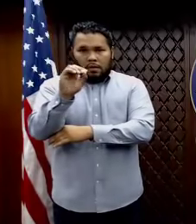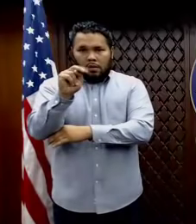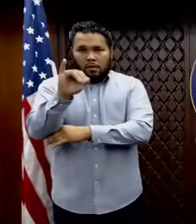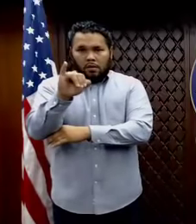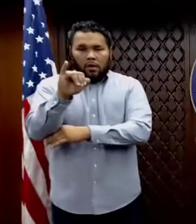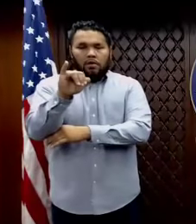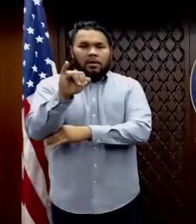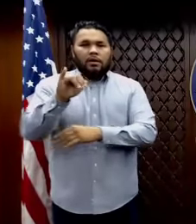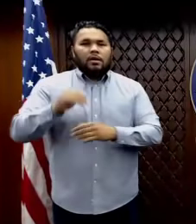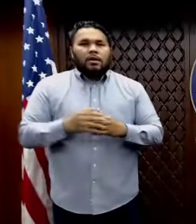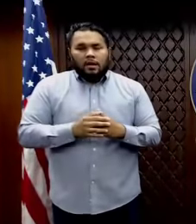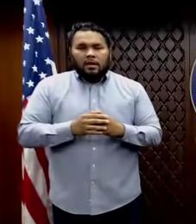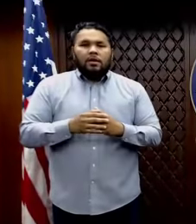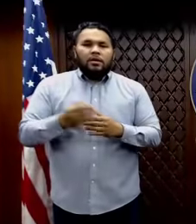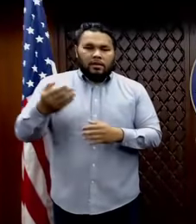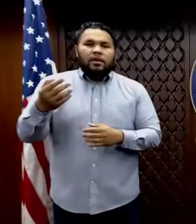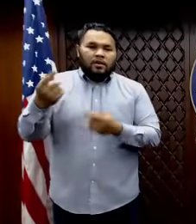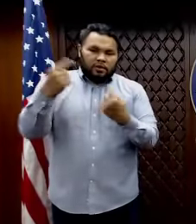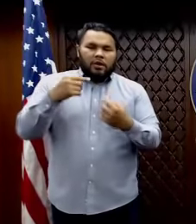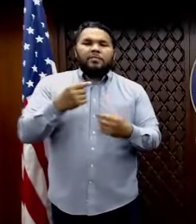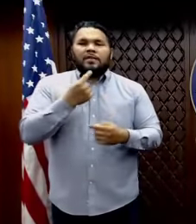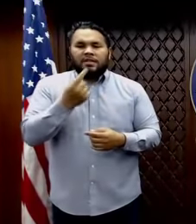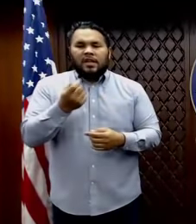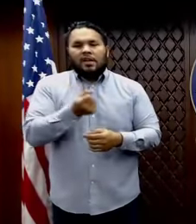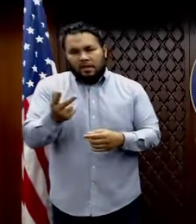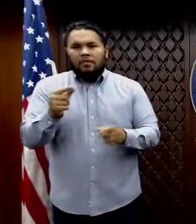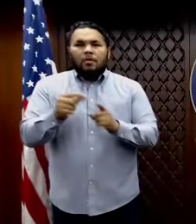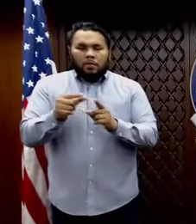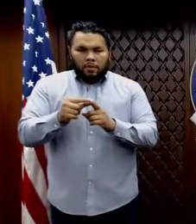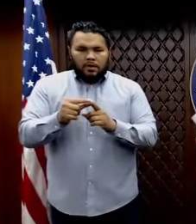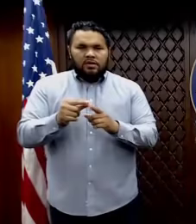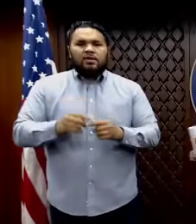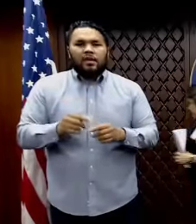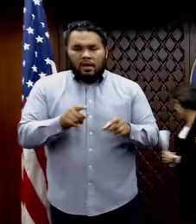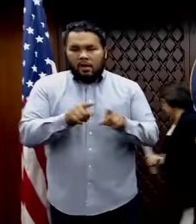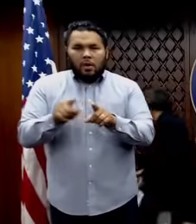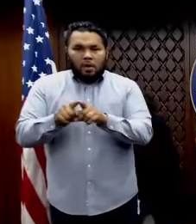Provetsky with the epidemiology and then we'll open up for questions. Admiral Mononi.